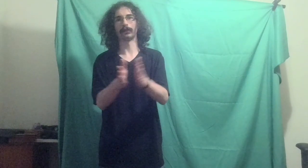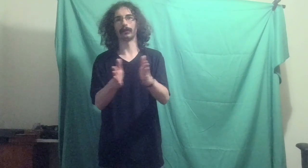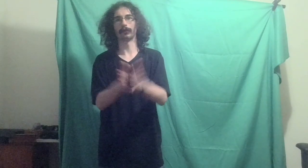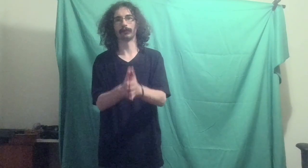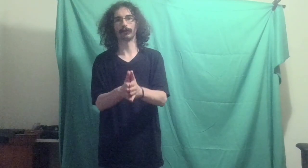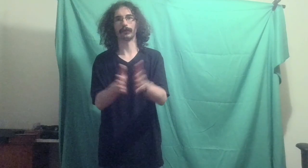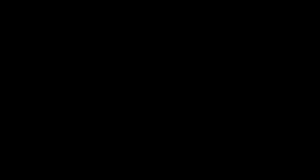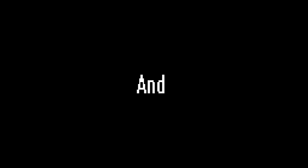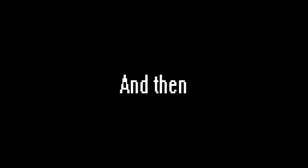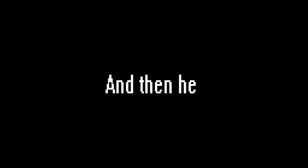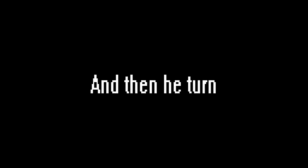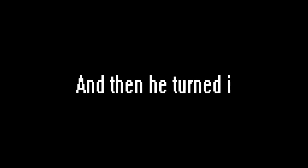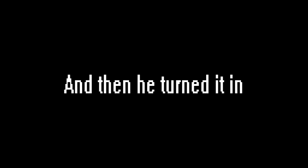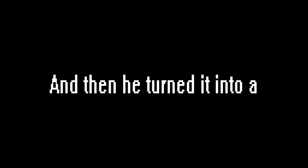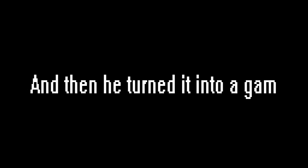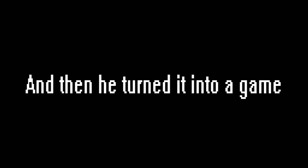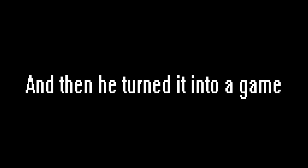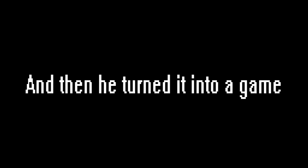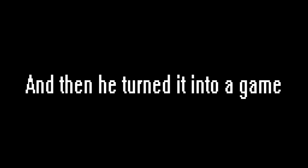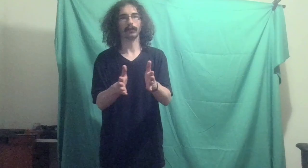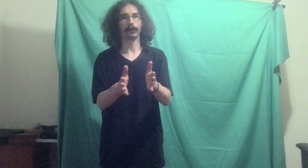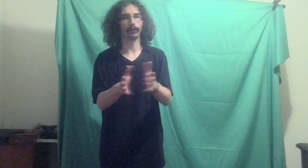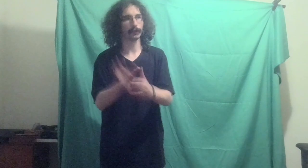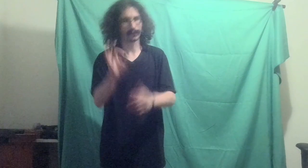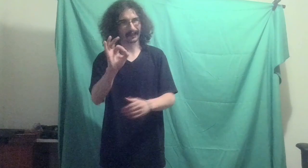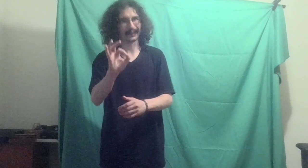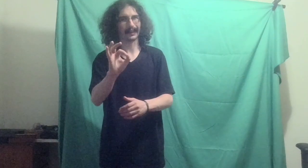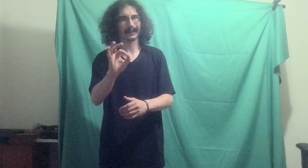unscripted. It's going to be slightly edited.